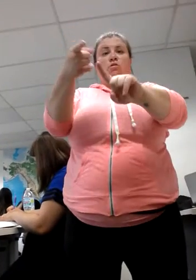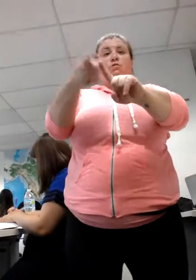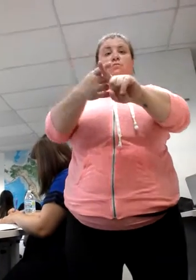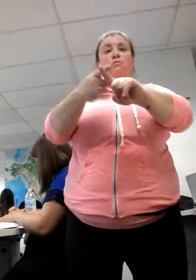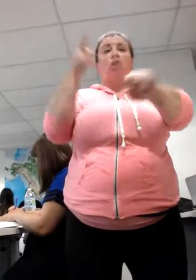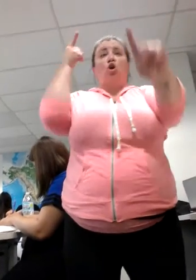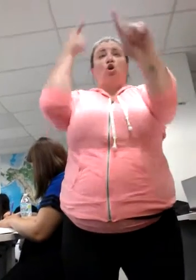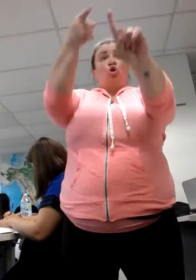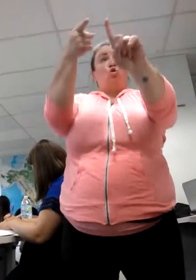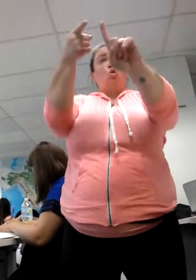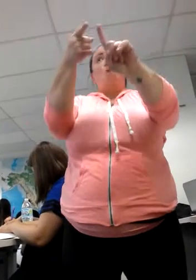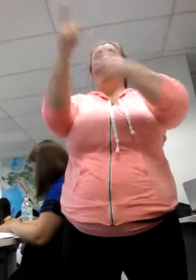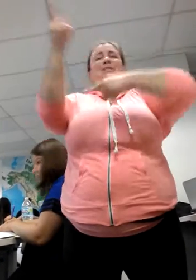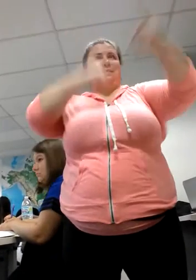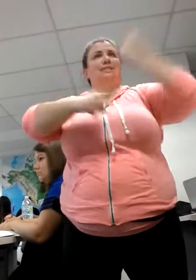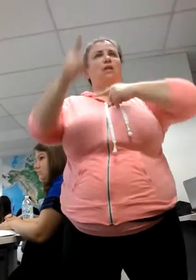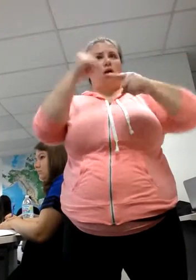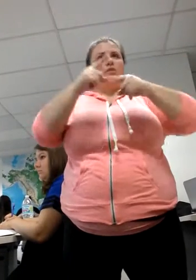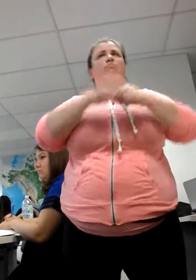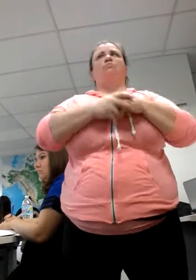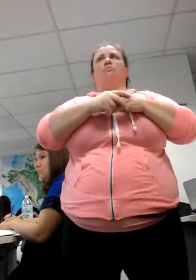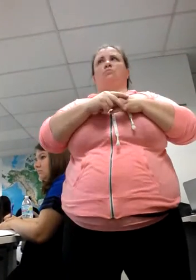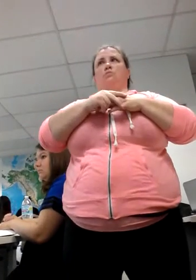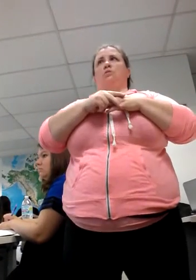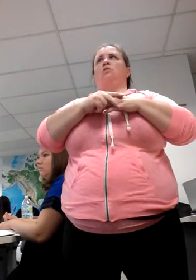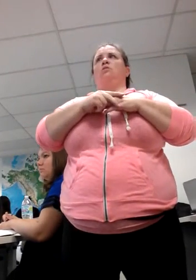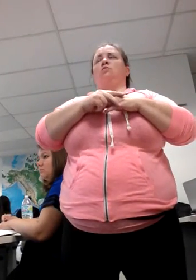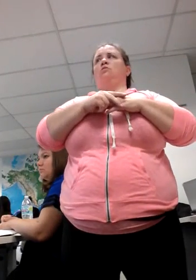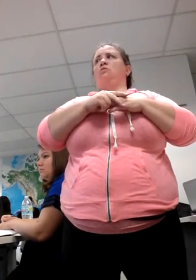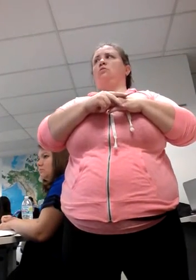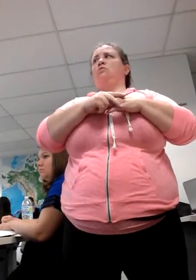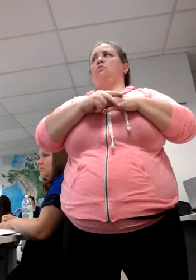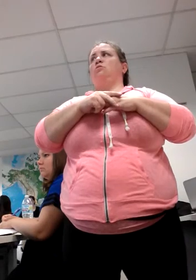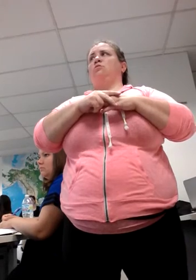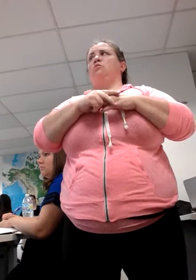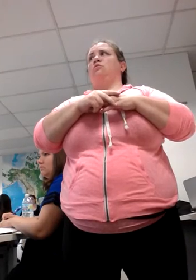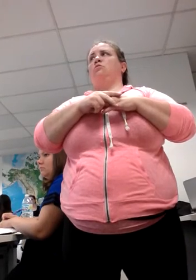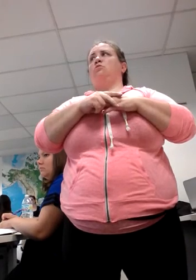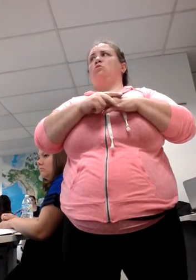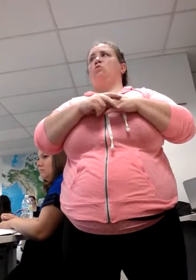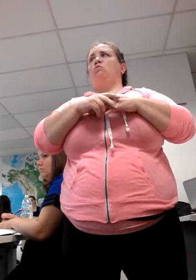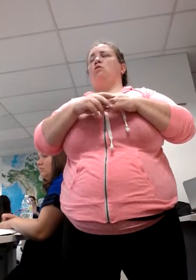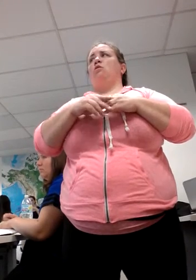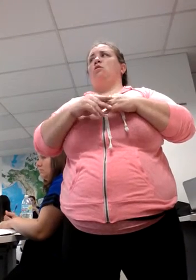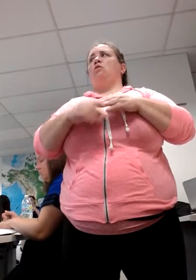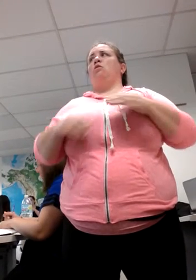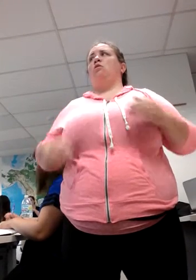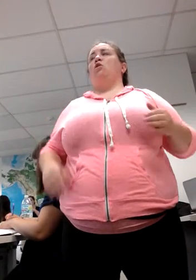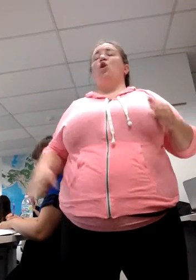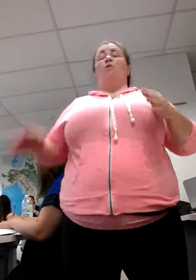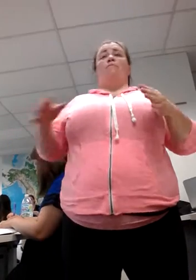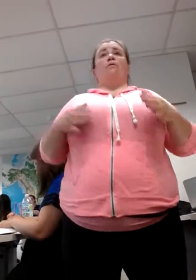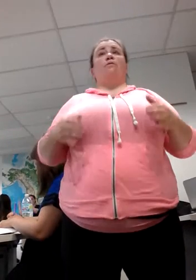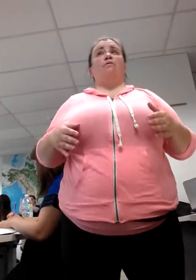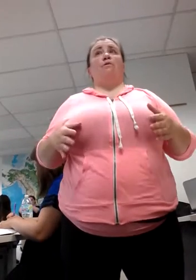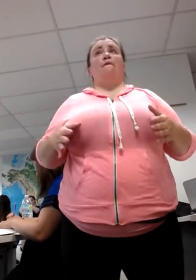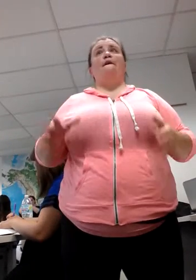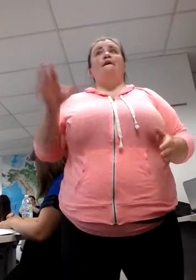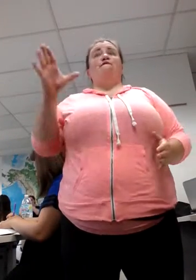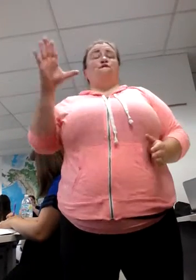on your cheek. That's for conversational signing. It always has to be no. That's the formal. Remember the five parameters of